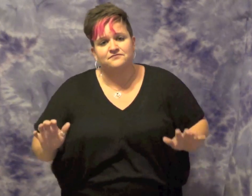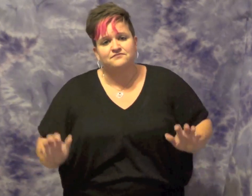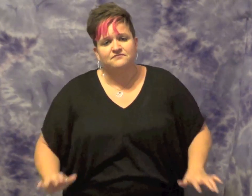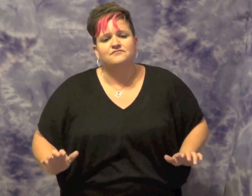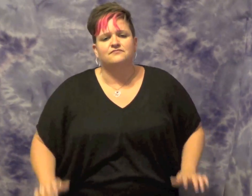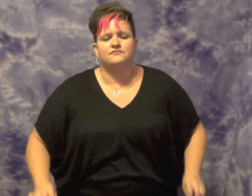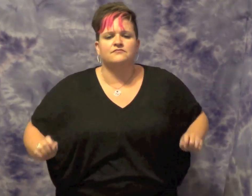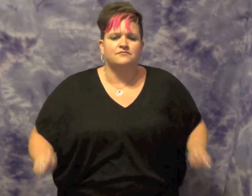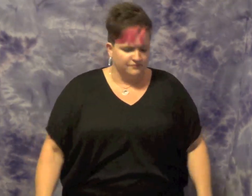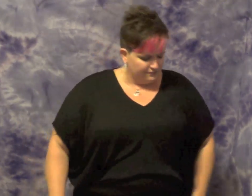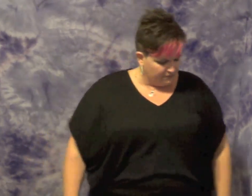You don't